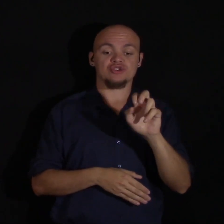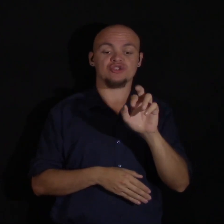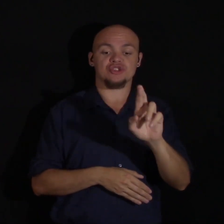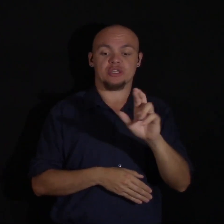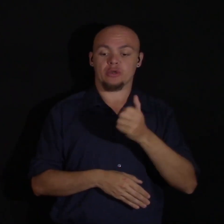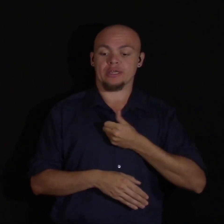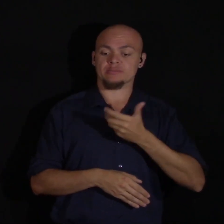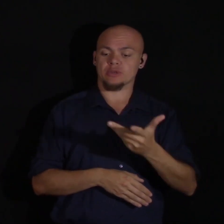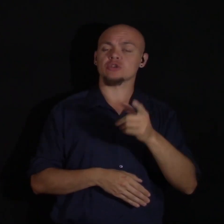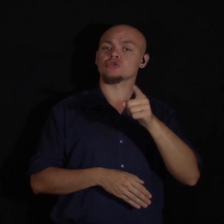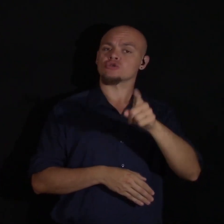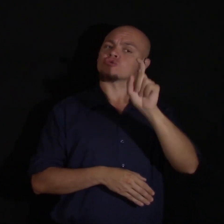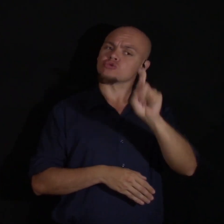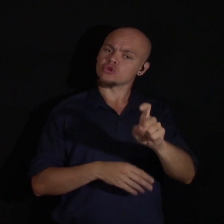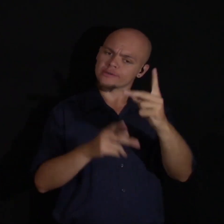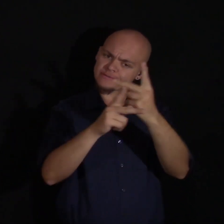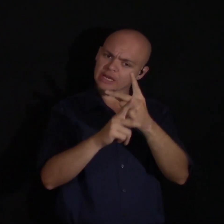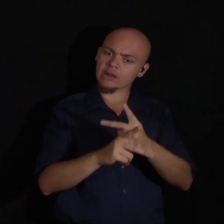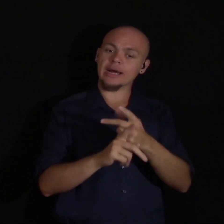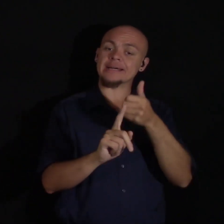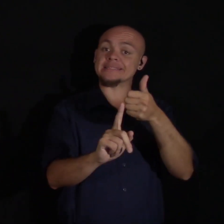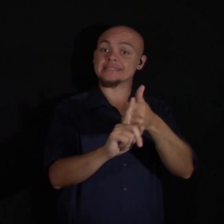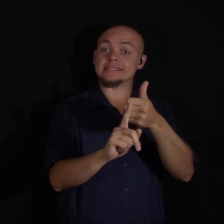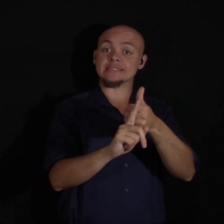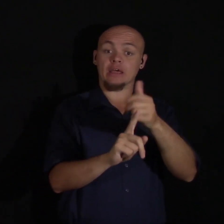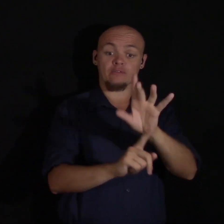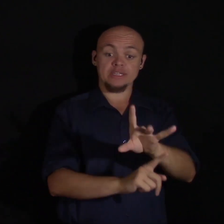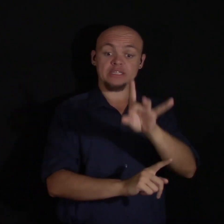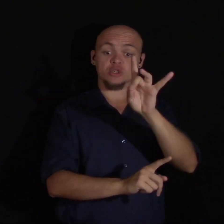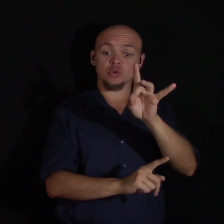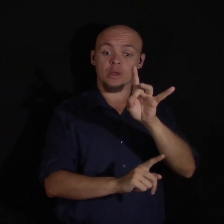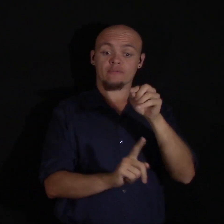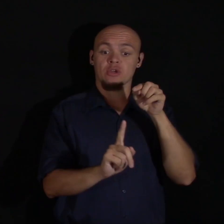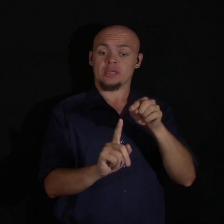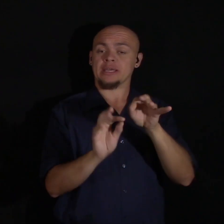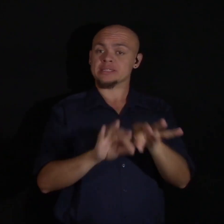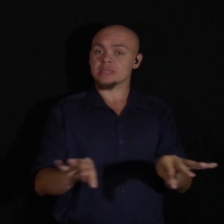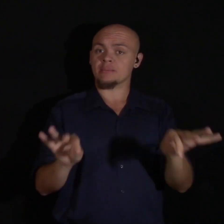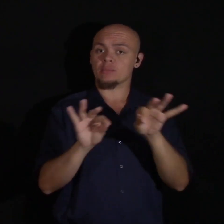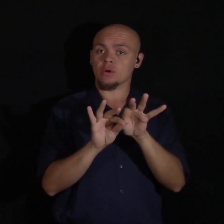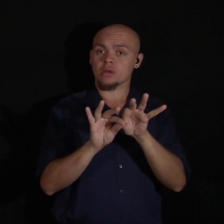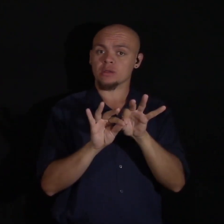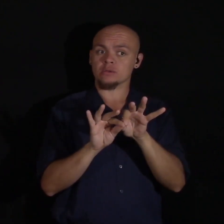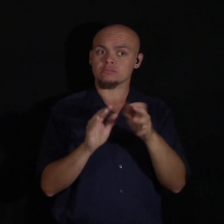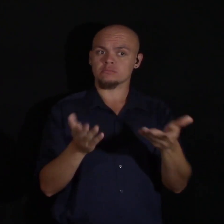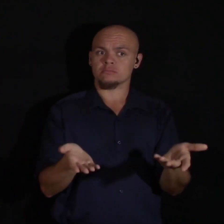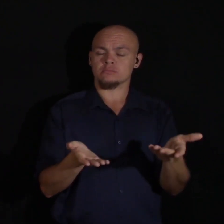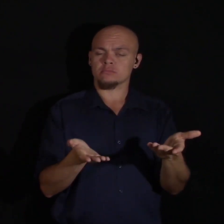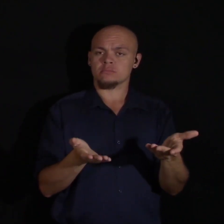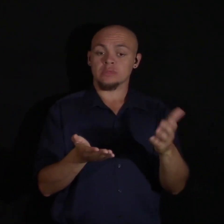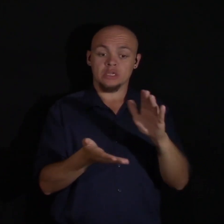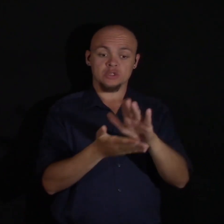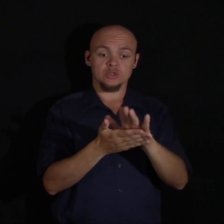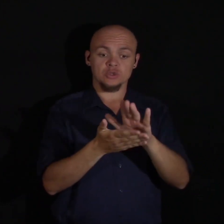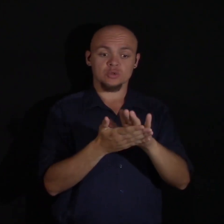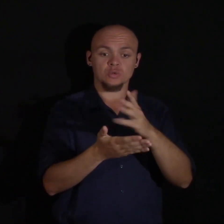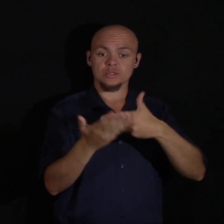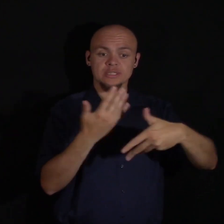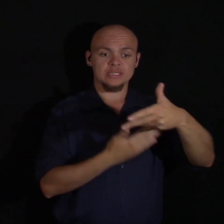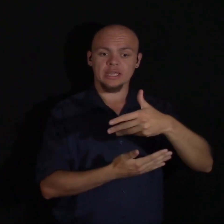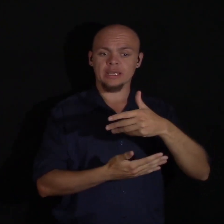And self-discovery is such an important thing that I don't understand why it's not enforced more into a school society.